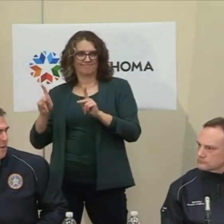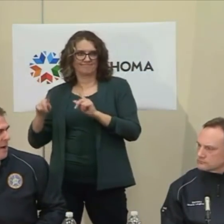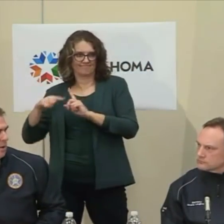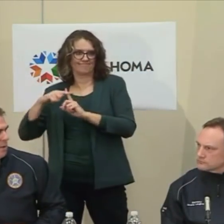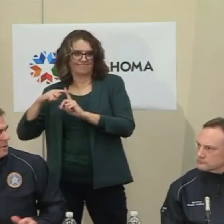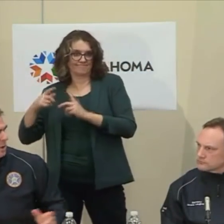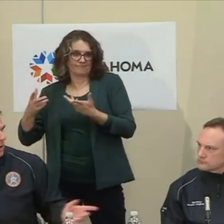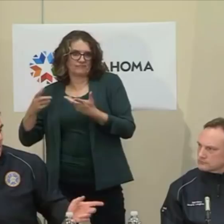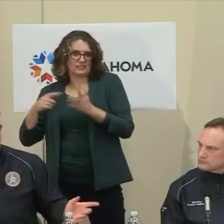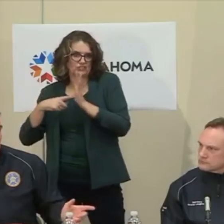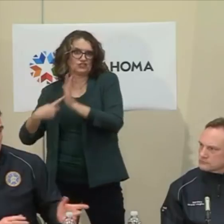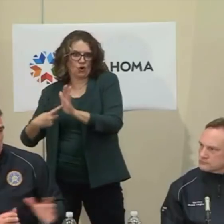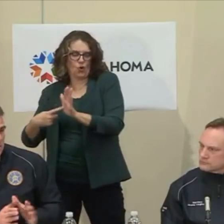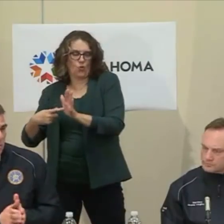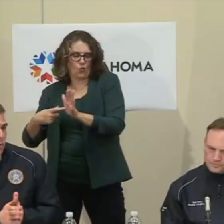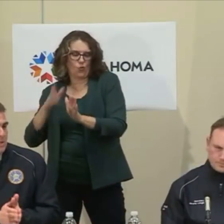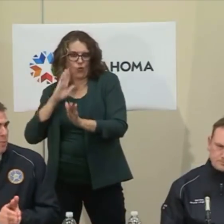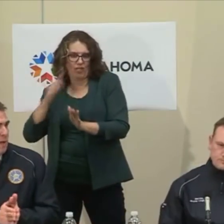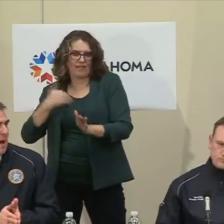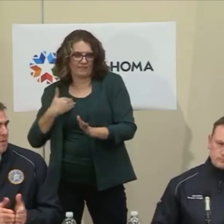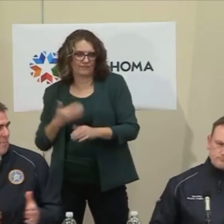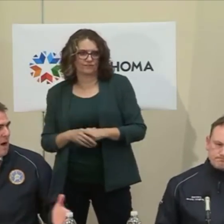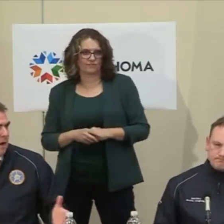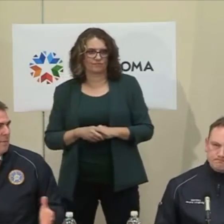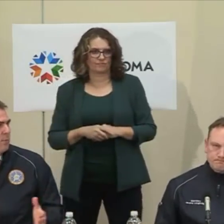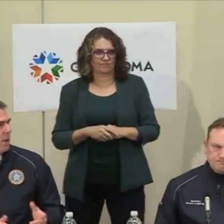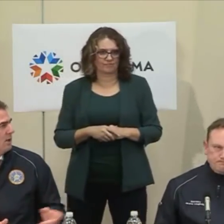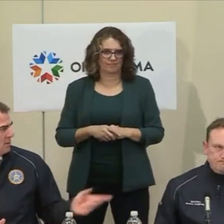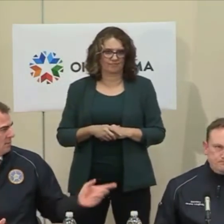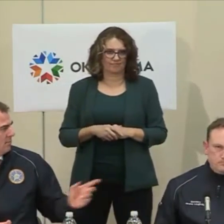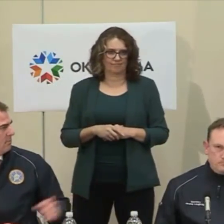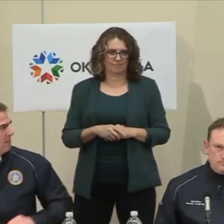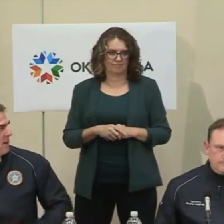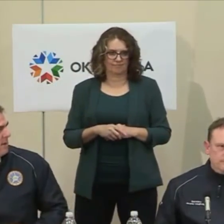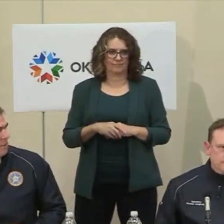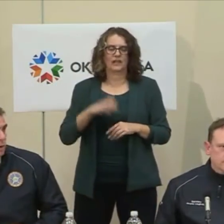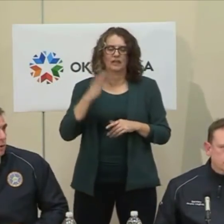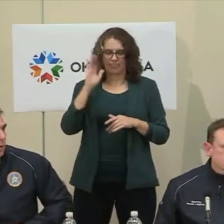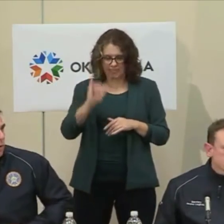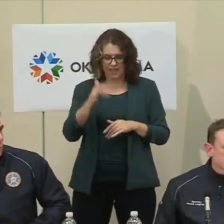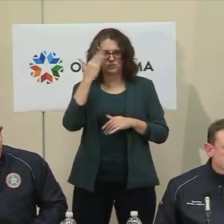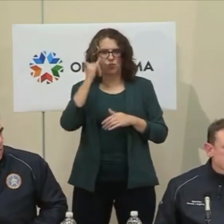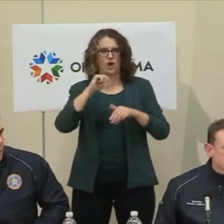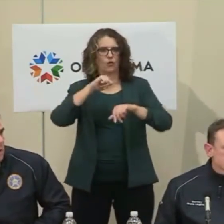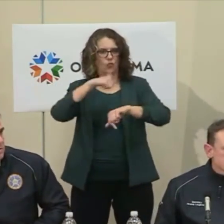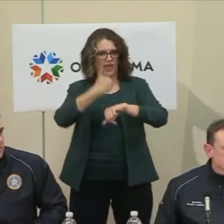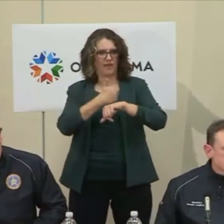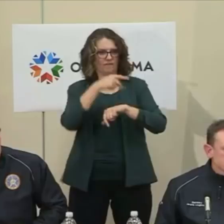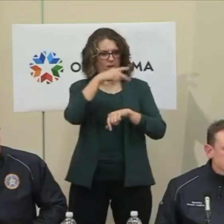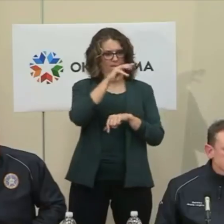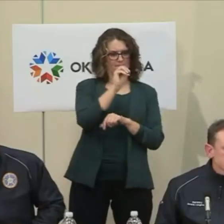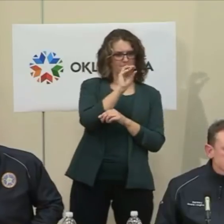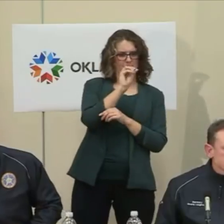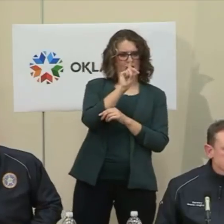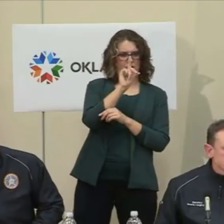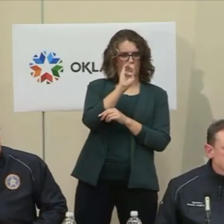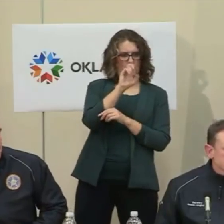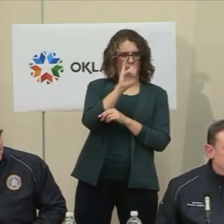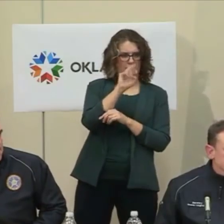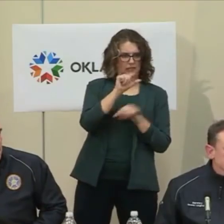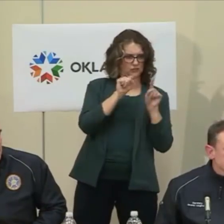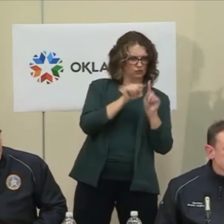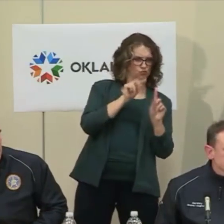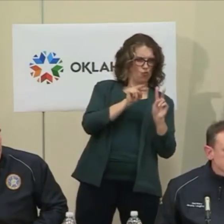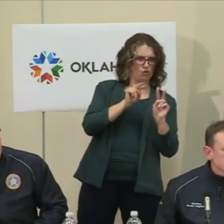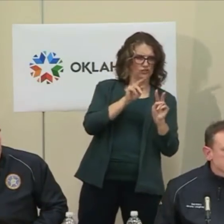we're tracking that closely. And that's the reason we have the modeling in place. But sure, we're going to get more positive tests in our state. I mean,